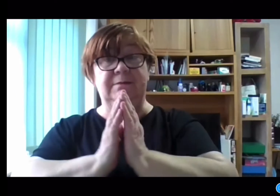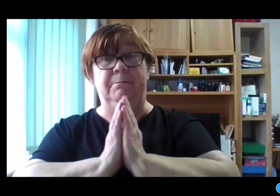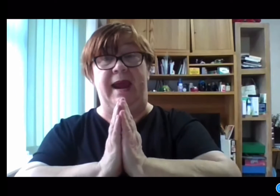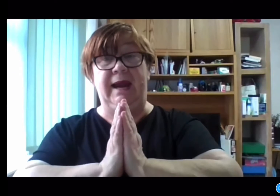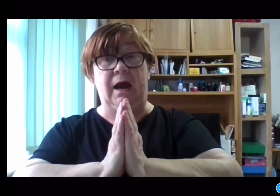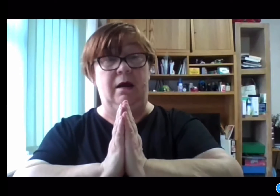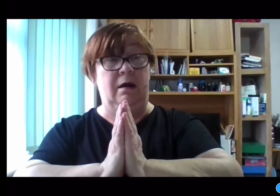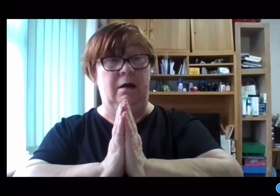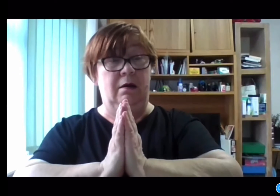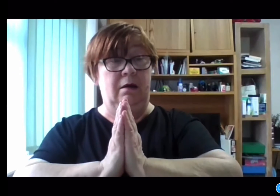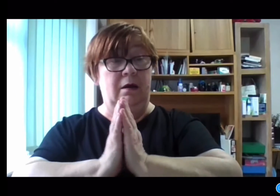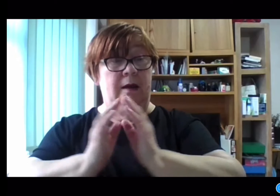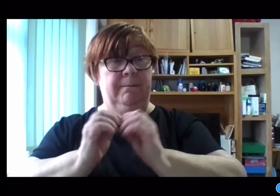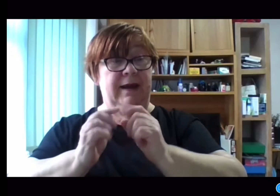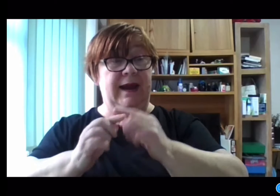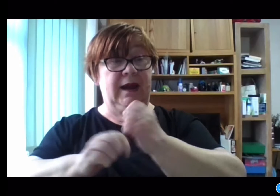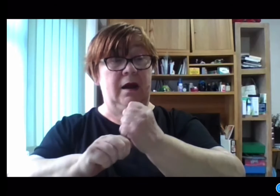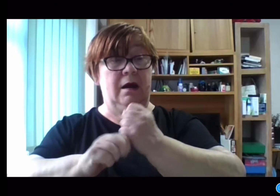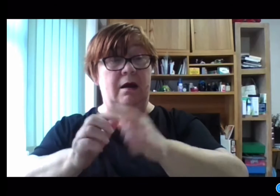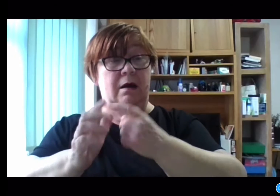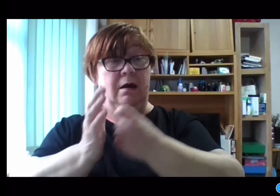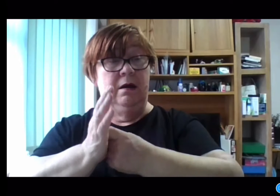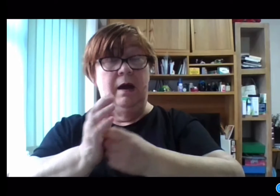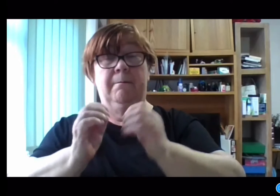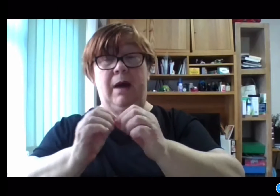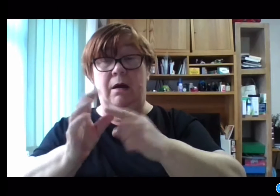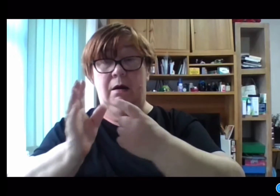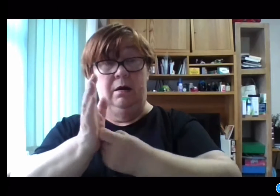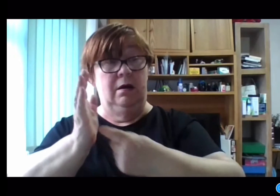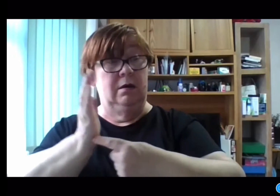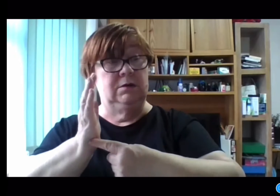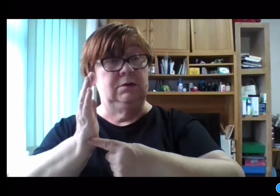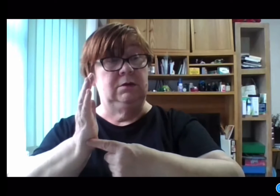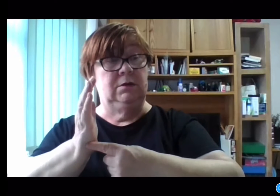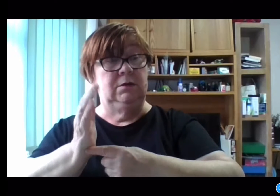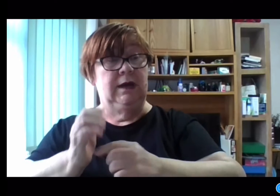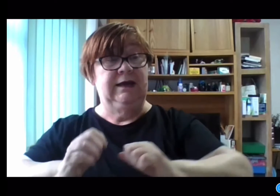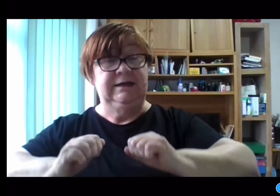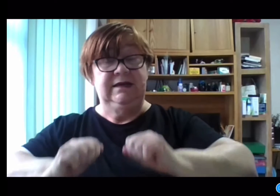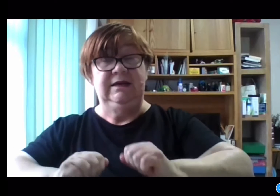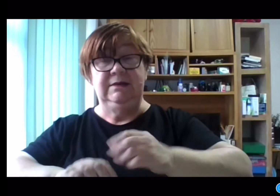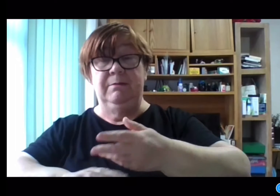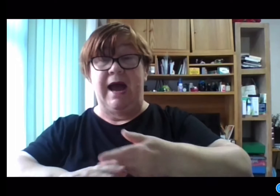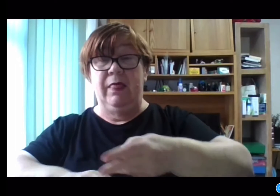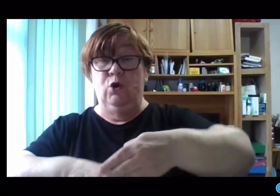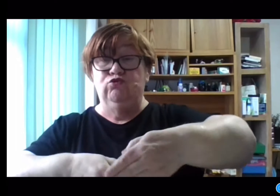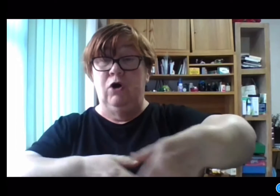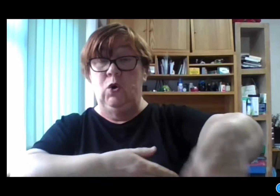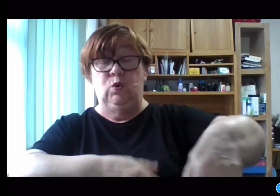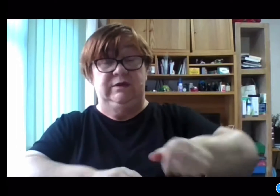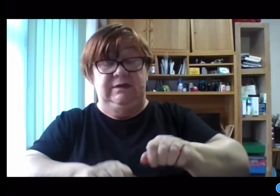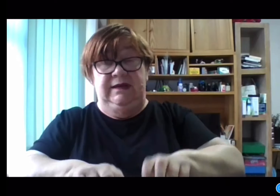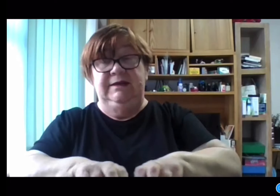There was a blind beggar, Bartimaeus. And he was sitting on the roadside.